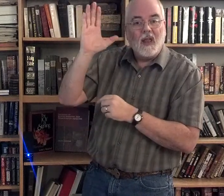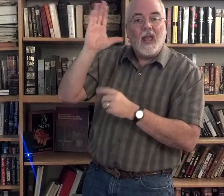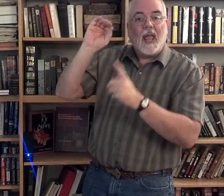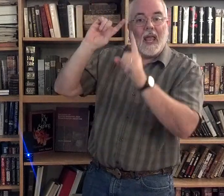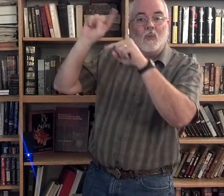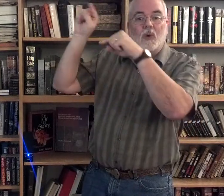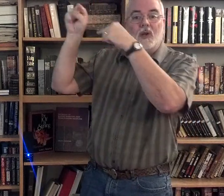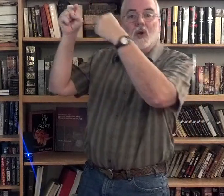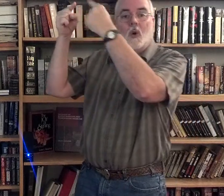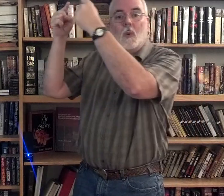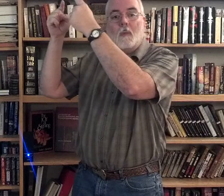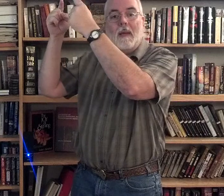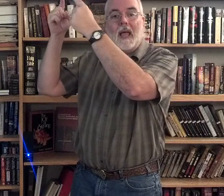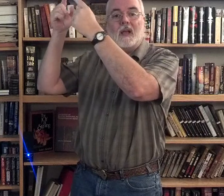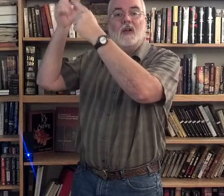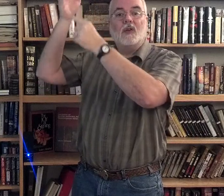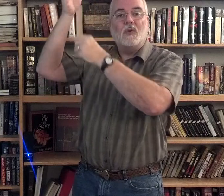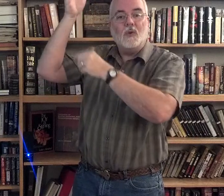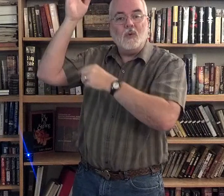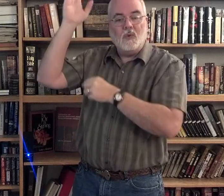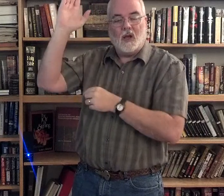And, would go back to God.